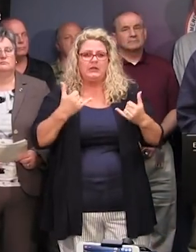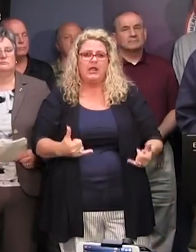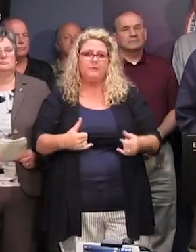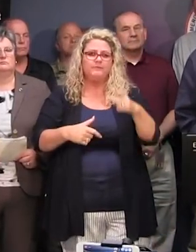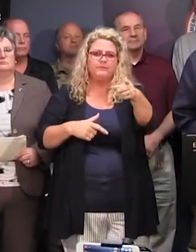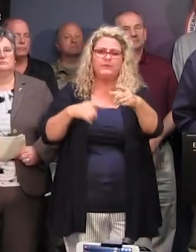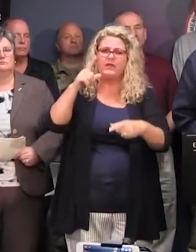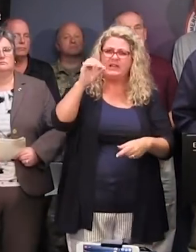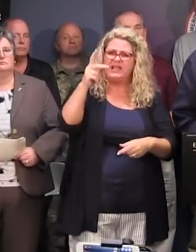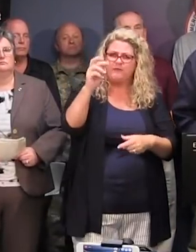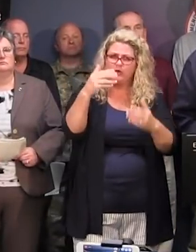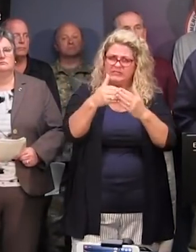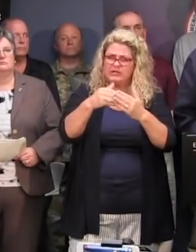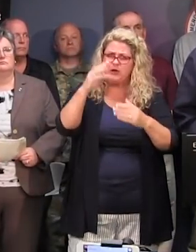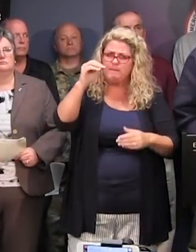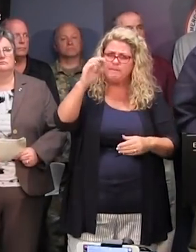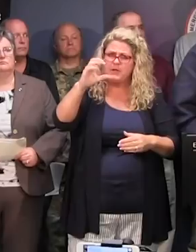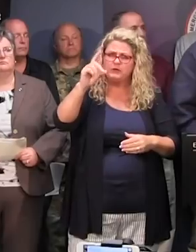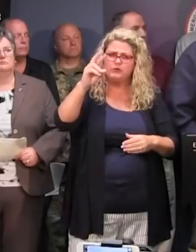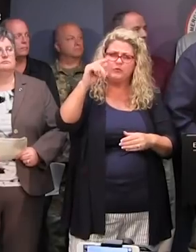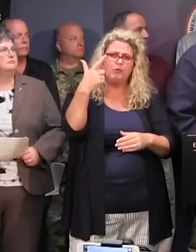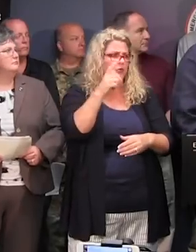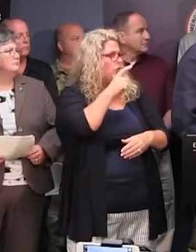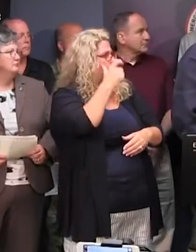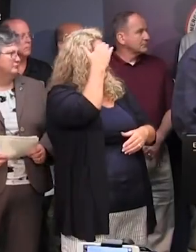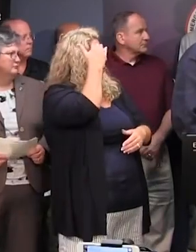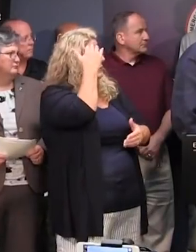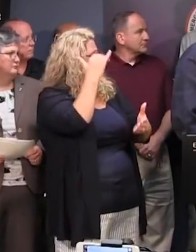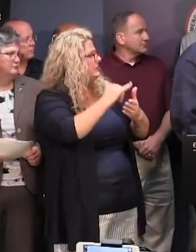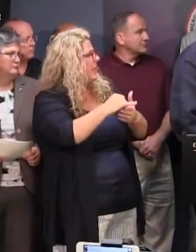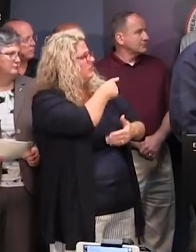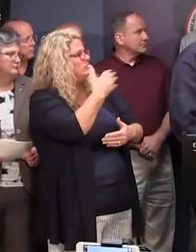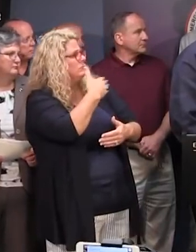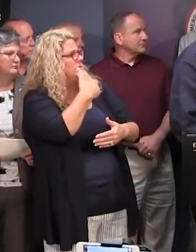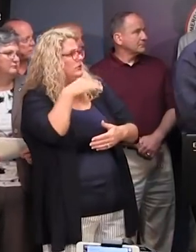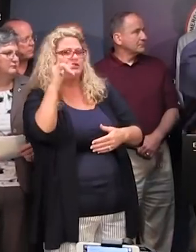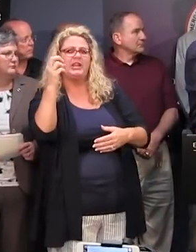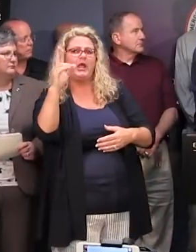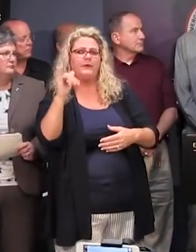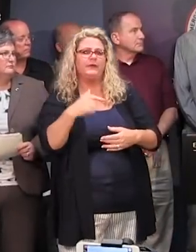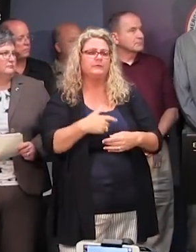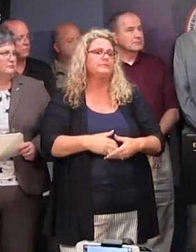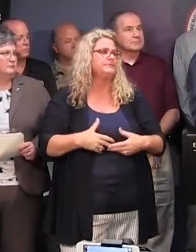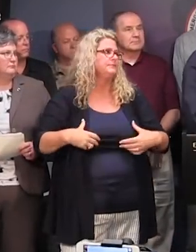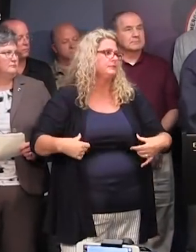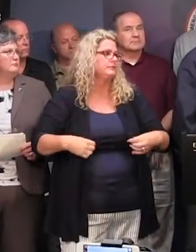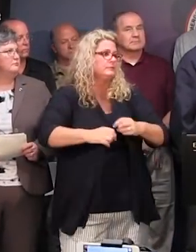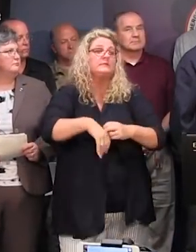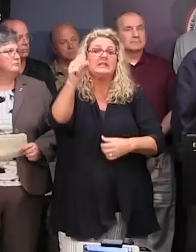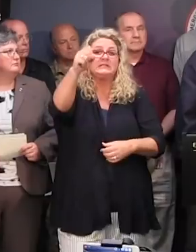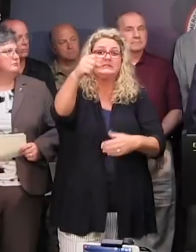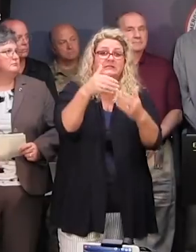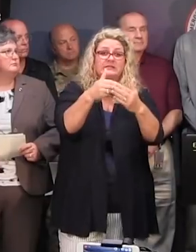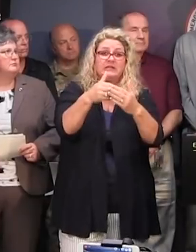Lieber write five minutes, didn't it? Who wants two? Come on, Jerry. Yes, it